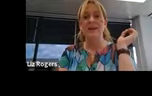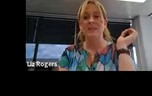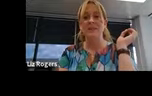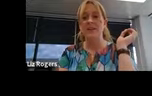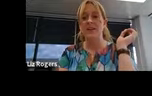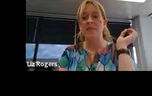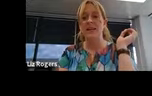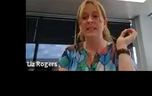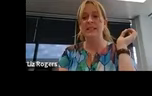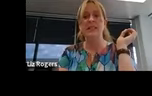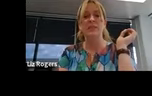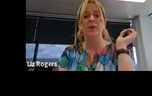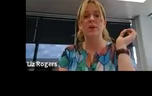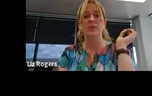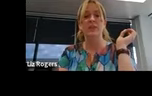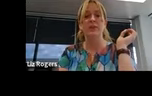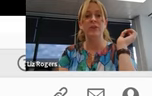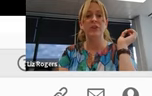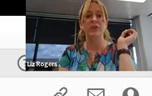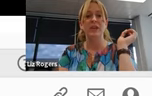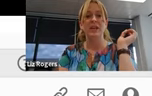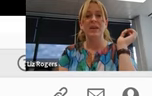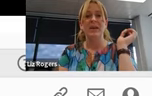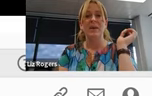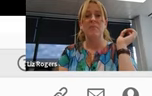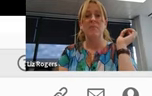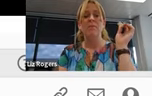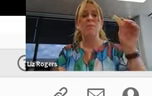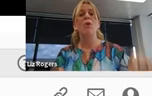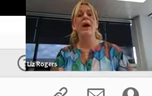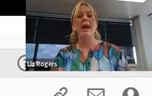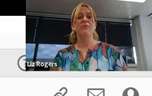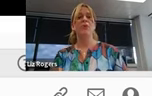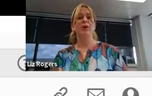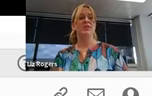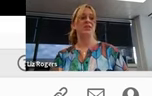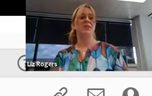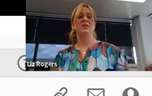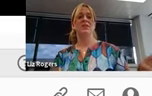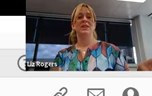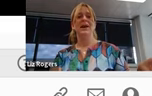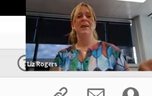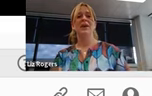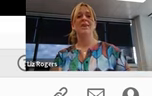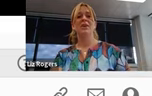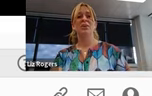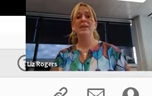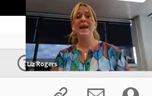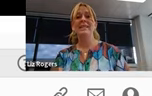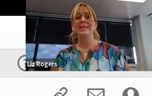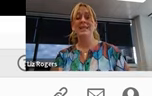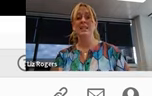Other items that they're going to find in this box include more A4 posters about